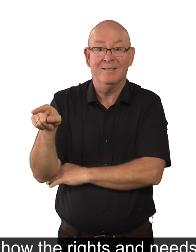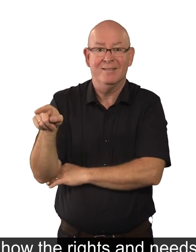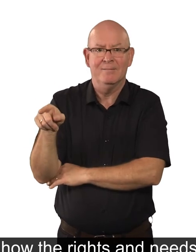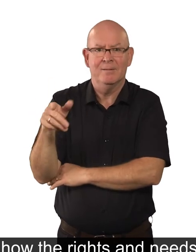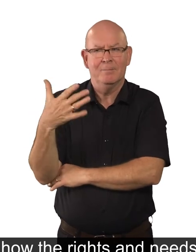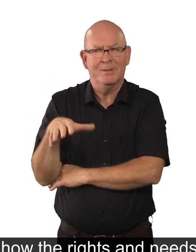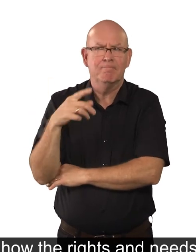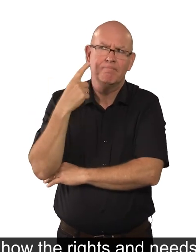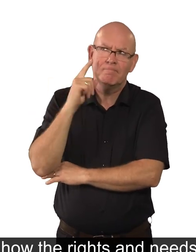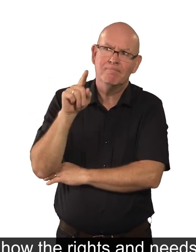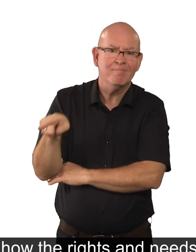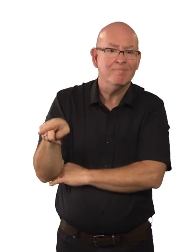disabled people are thought about.